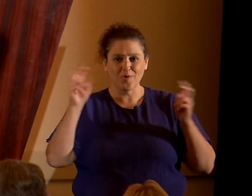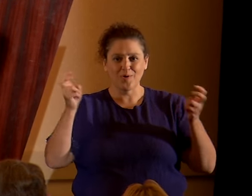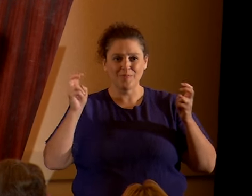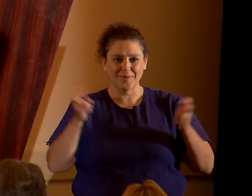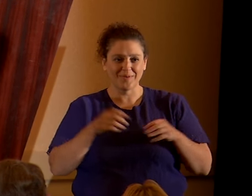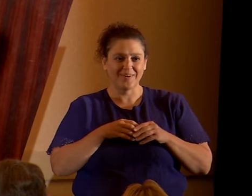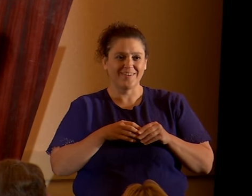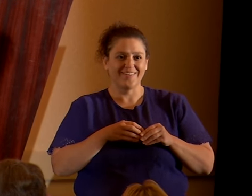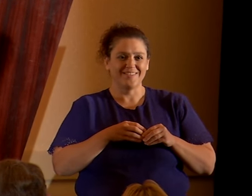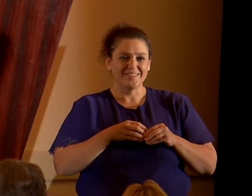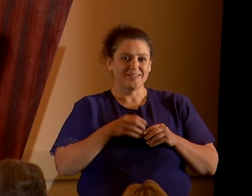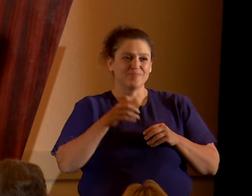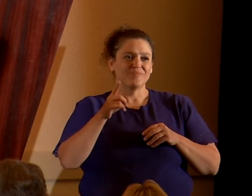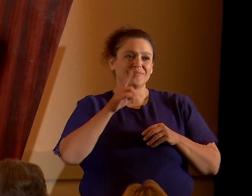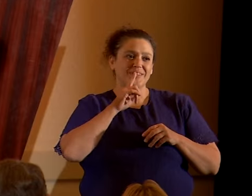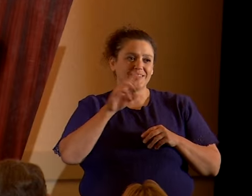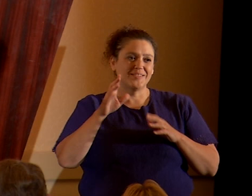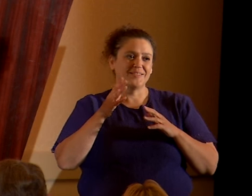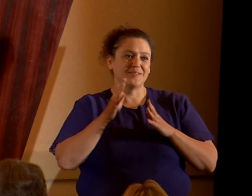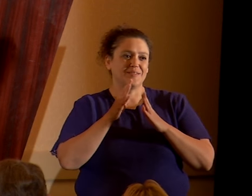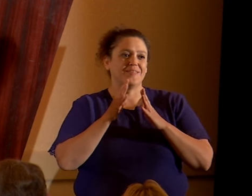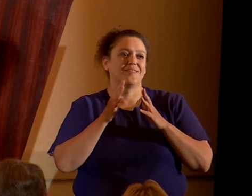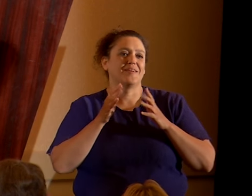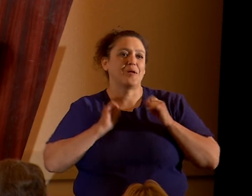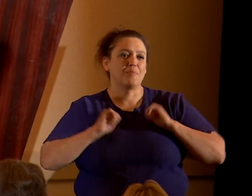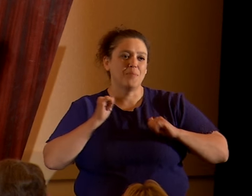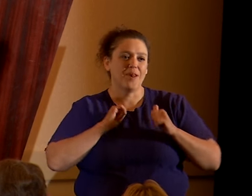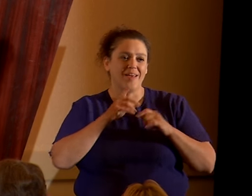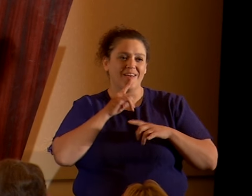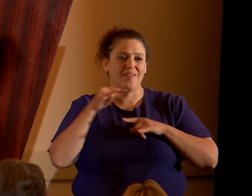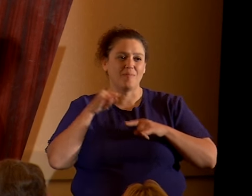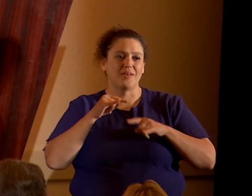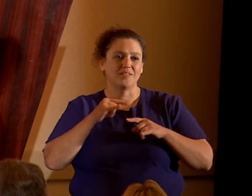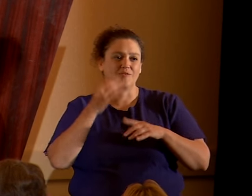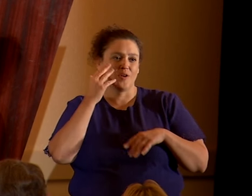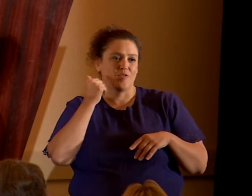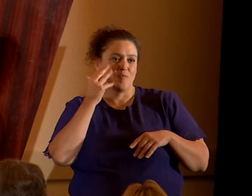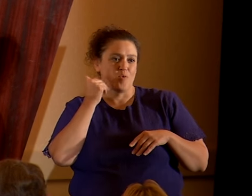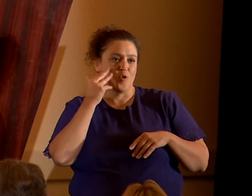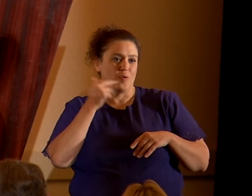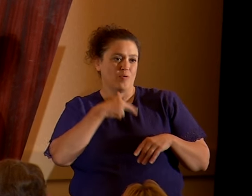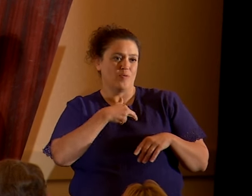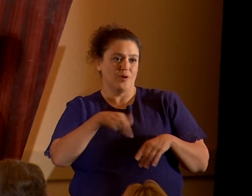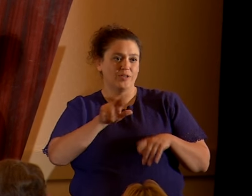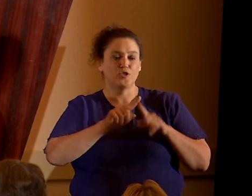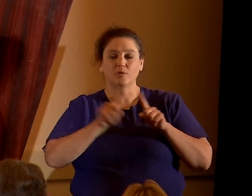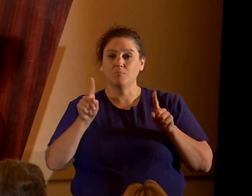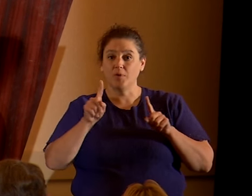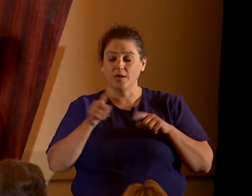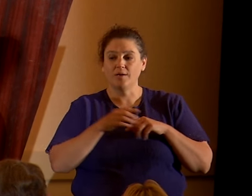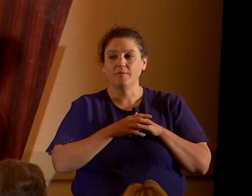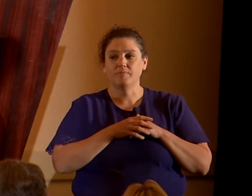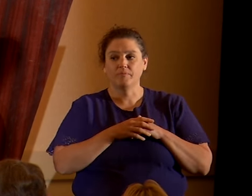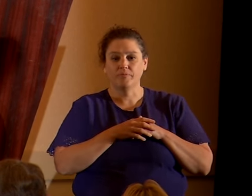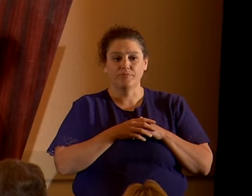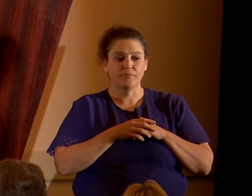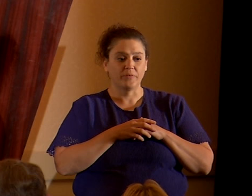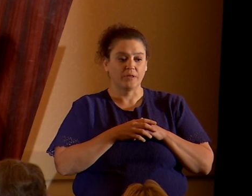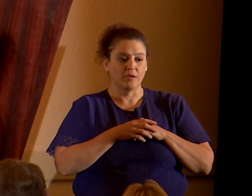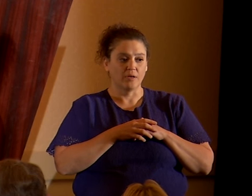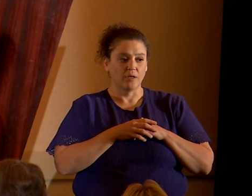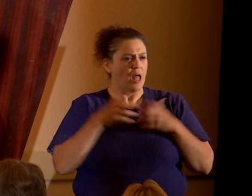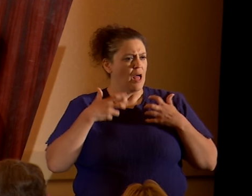It's a satirical play making fun of Mormonism. But I want to ask those people who think that all religious